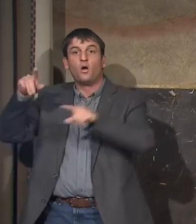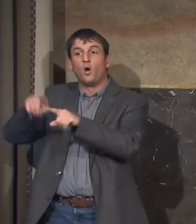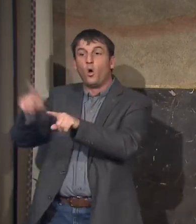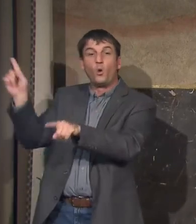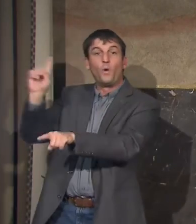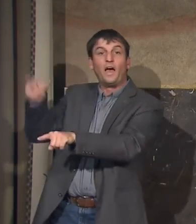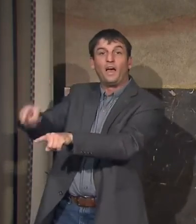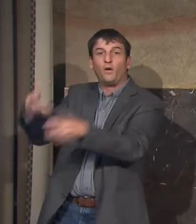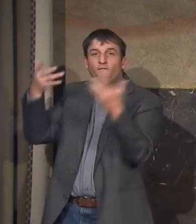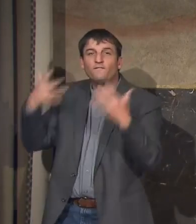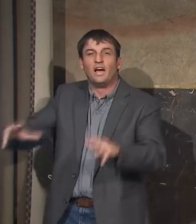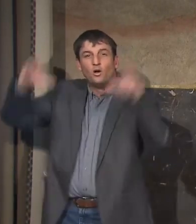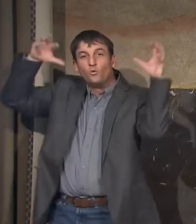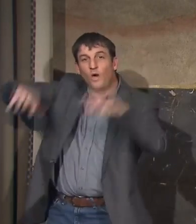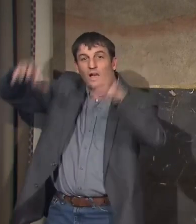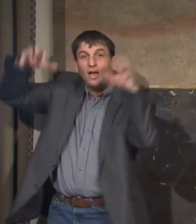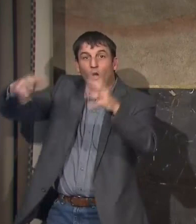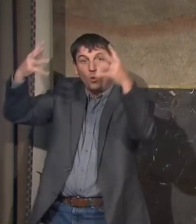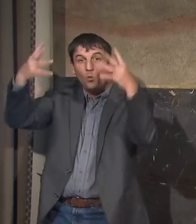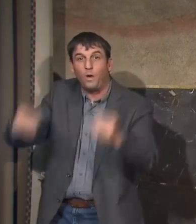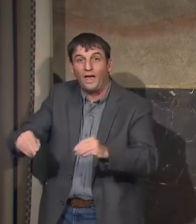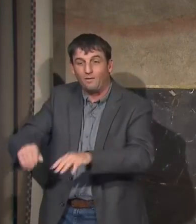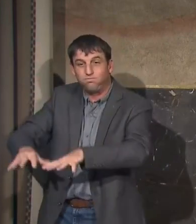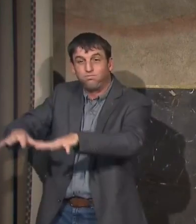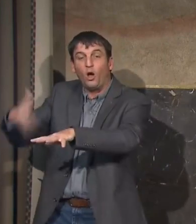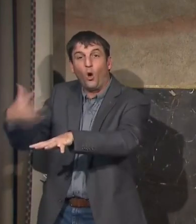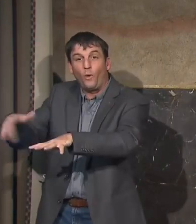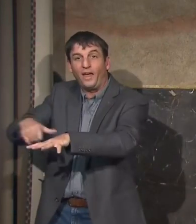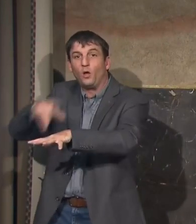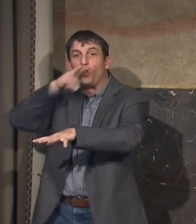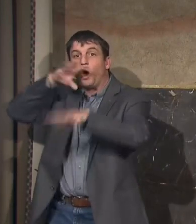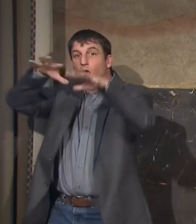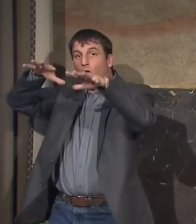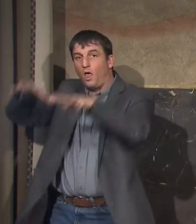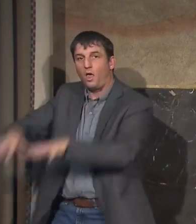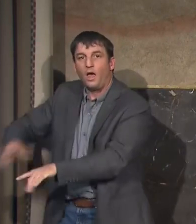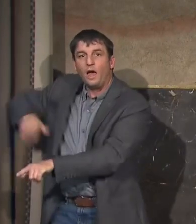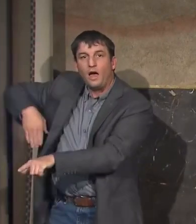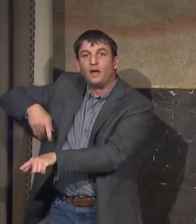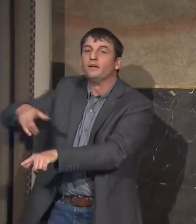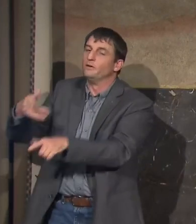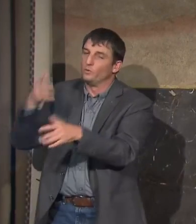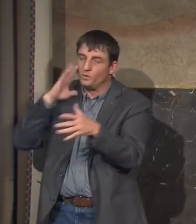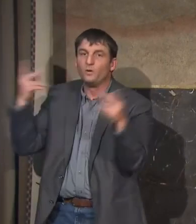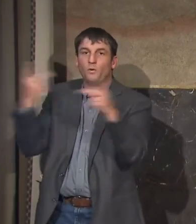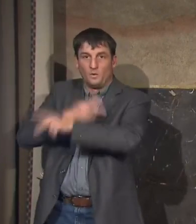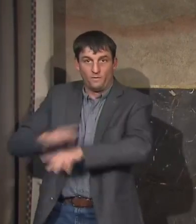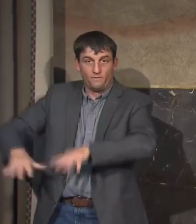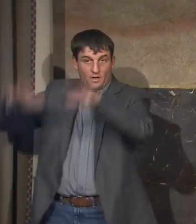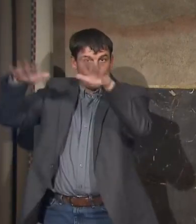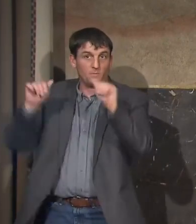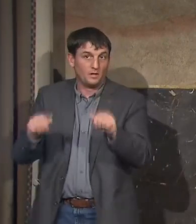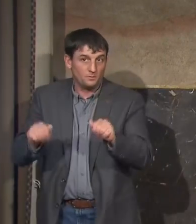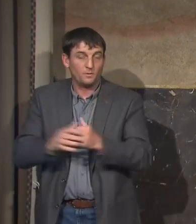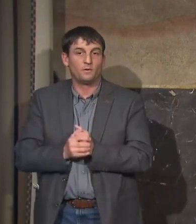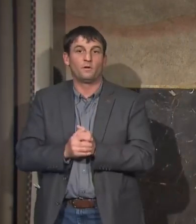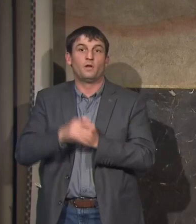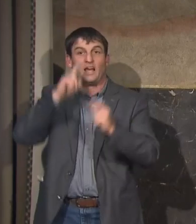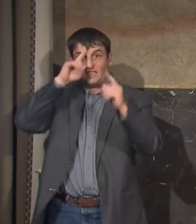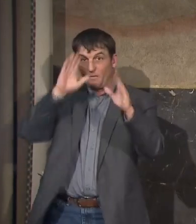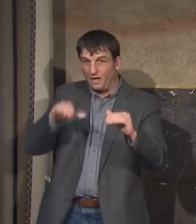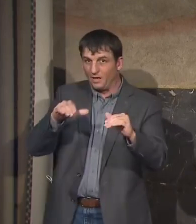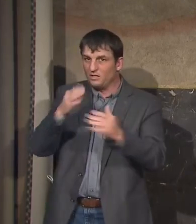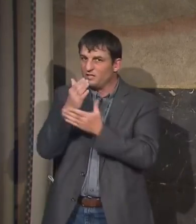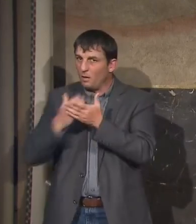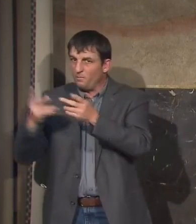saturated and floodwaters have not yet receded. The National Weather Service says to expect about two inches of rain